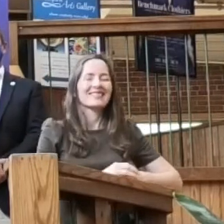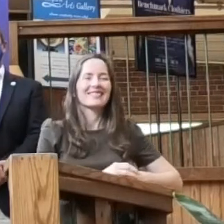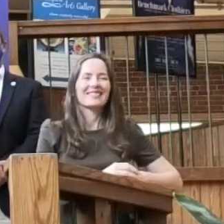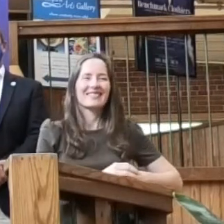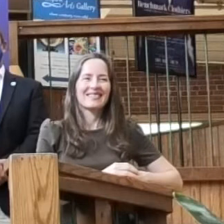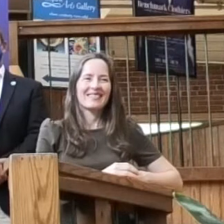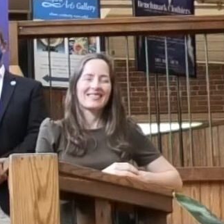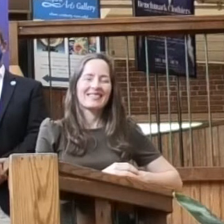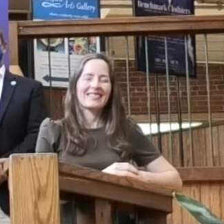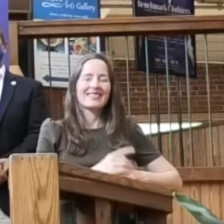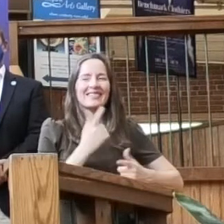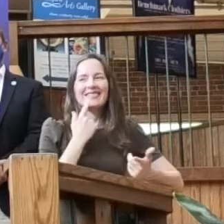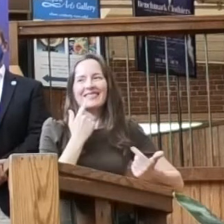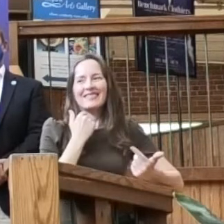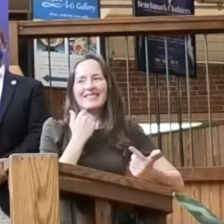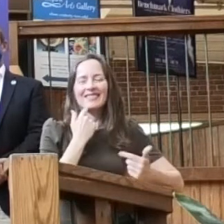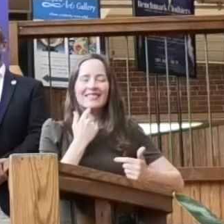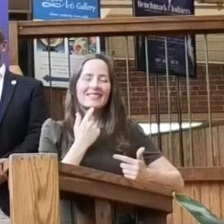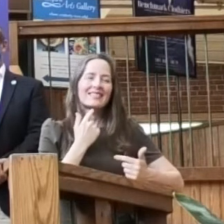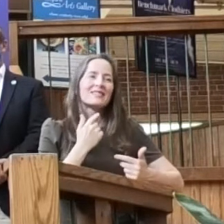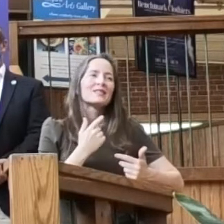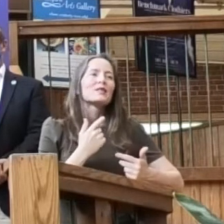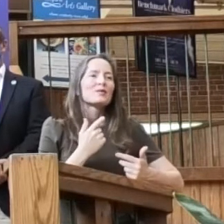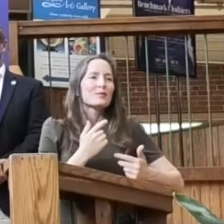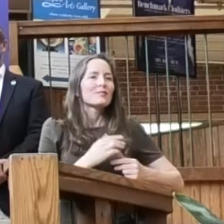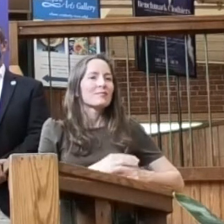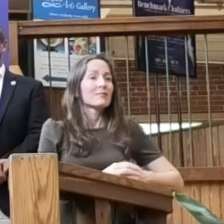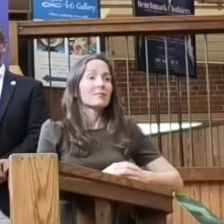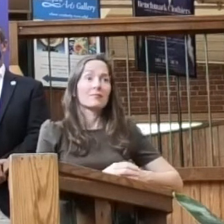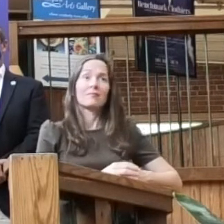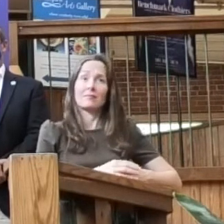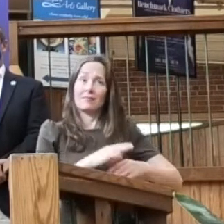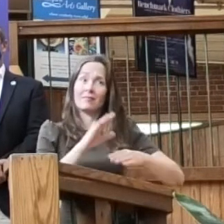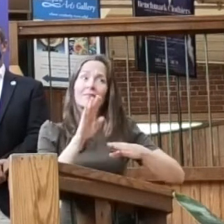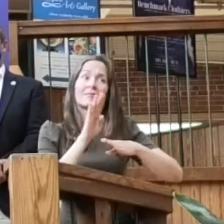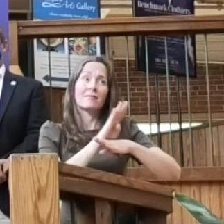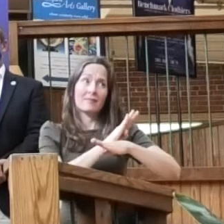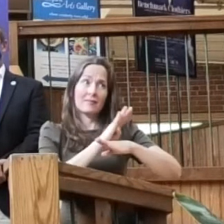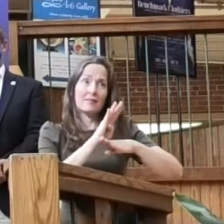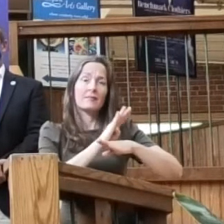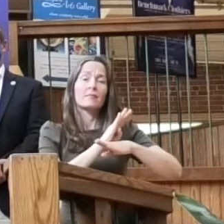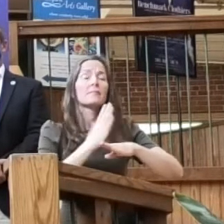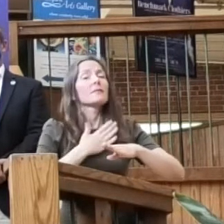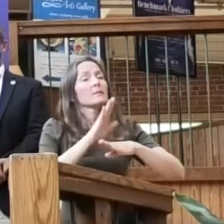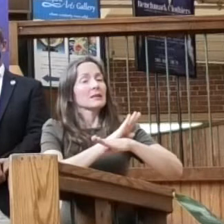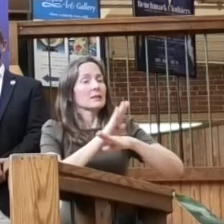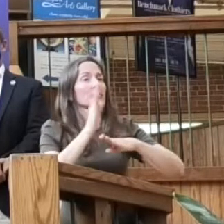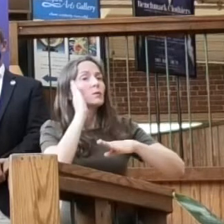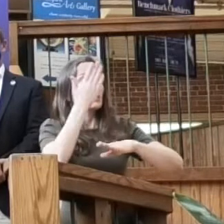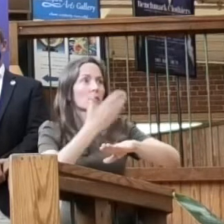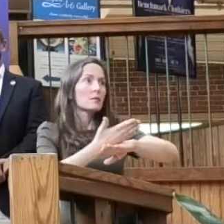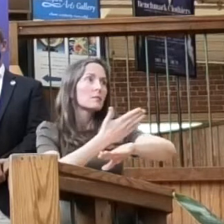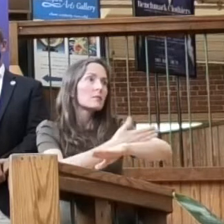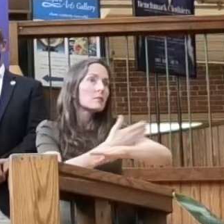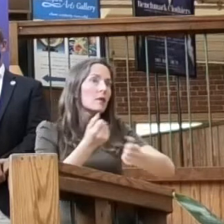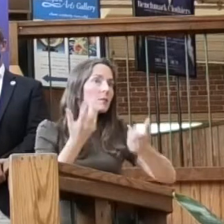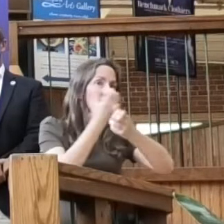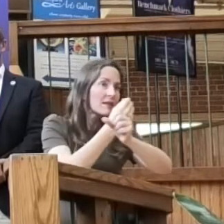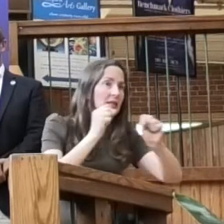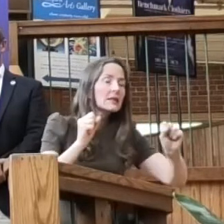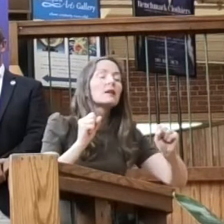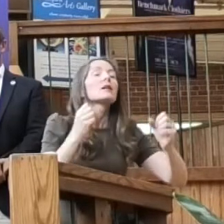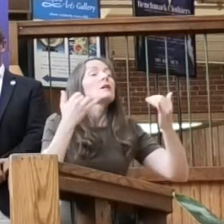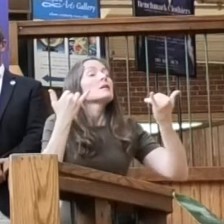And our business will improve its safety. We're in a live auction on Sundays